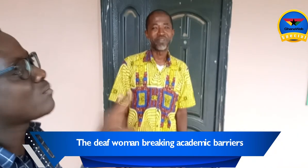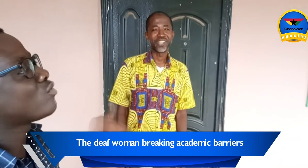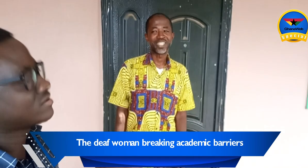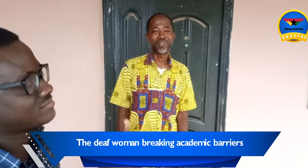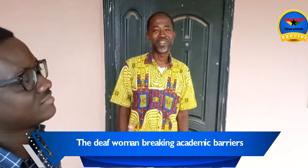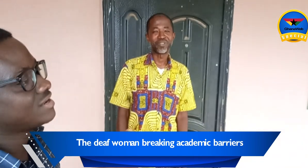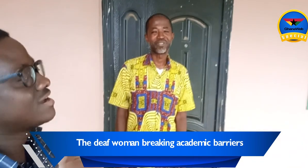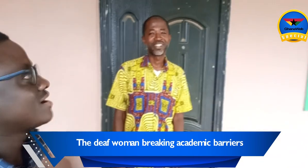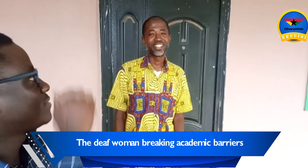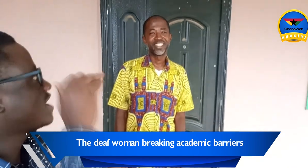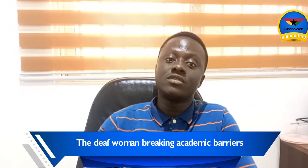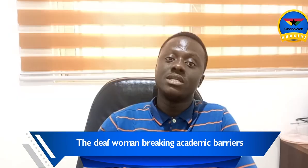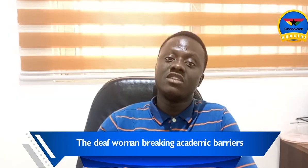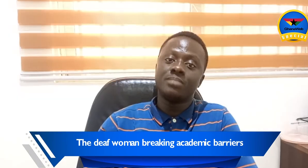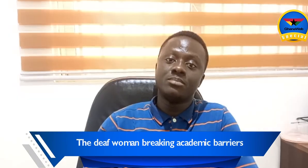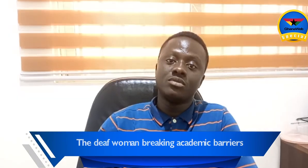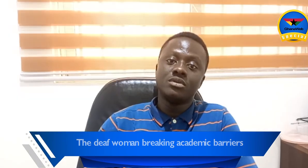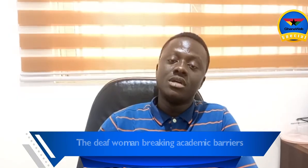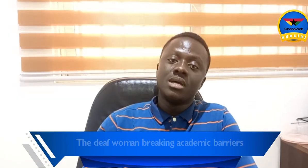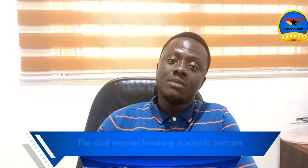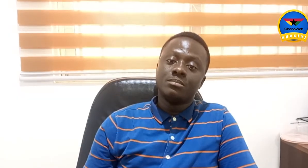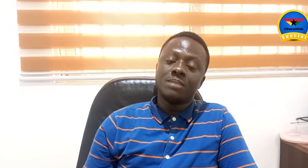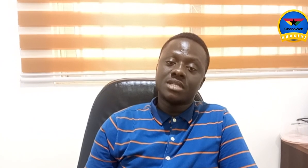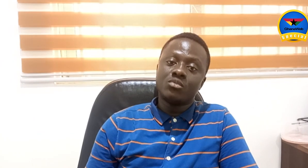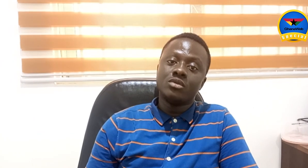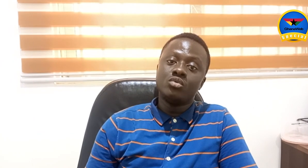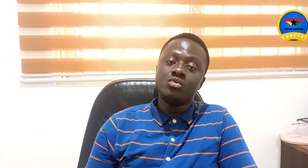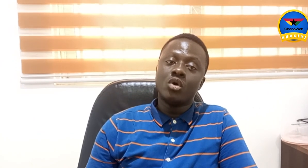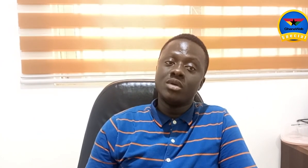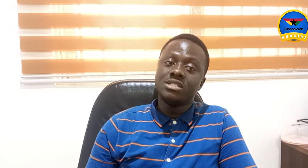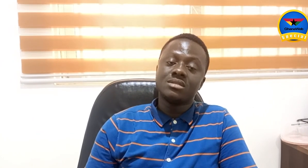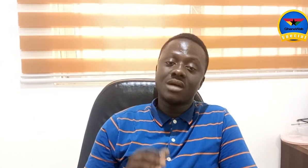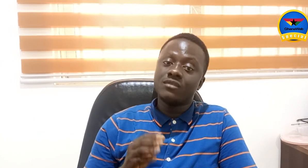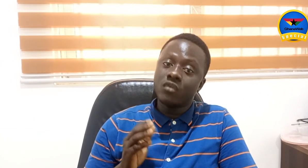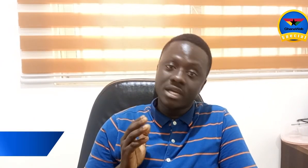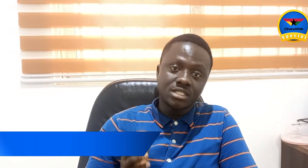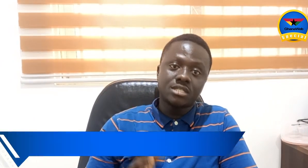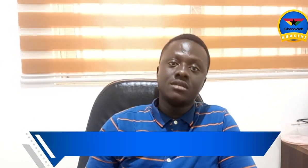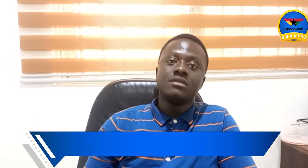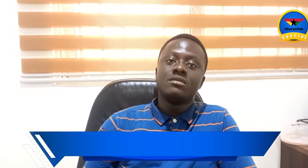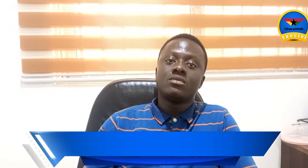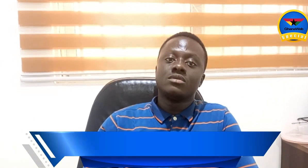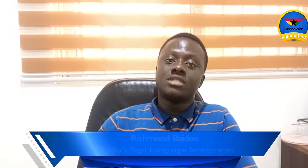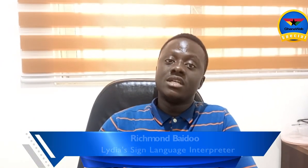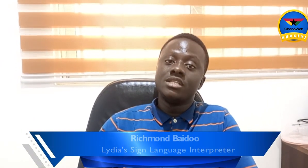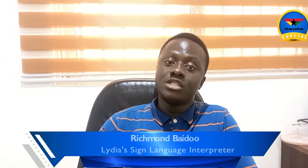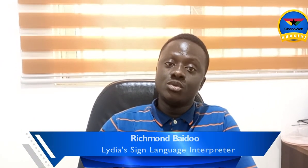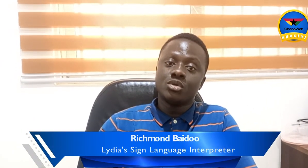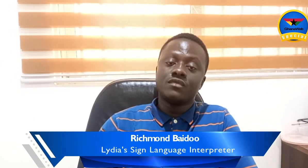one because of the passion I have for the dead people. I am someone who always advocates concerning issues